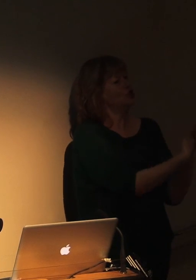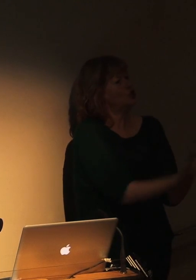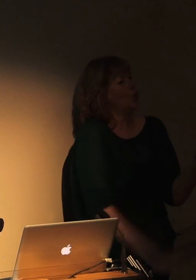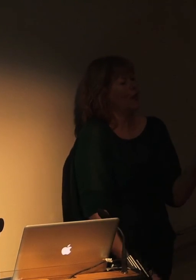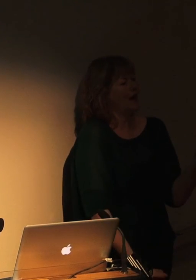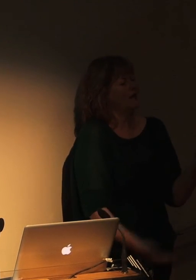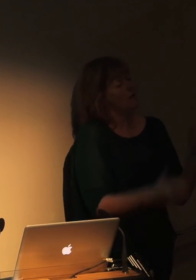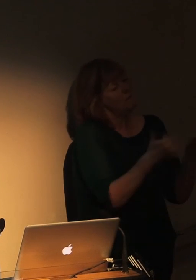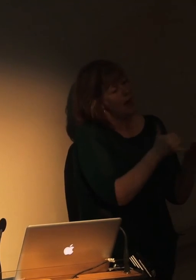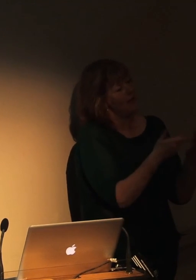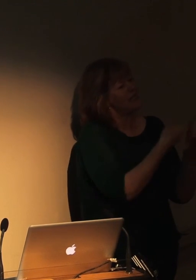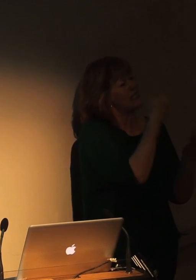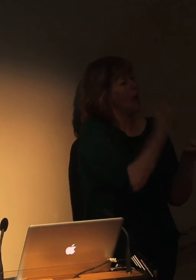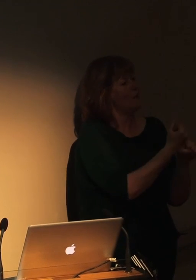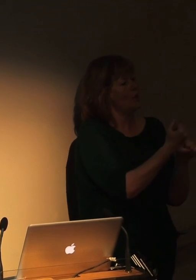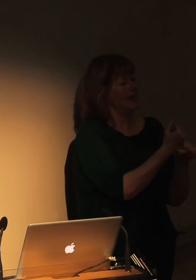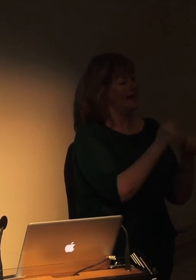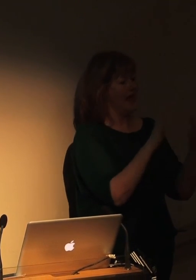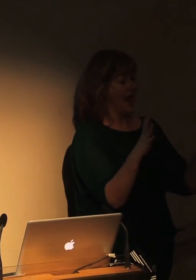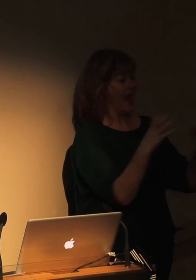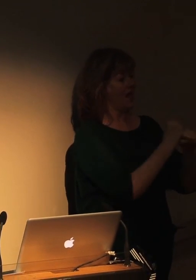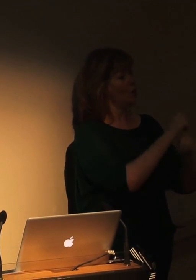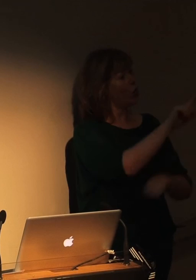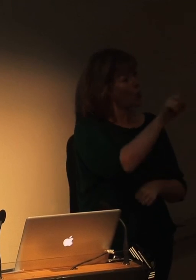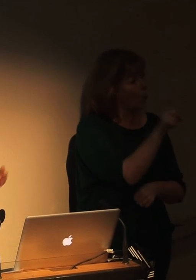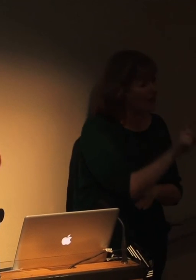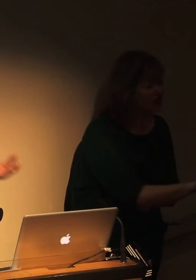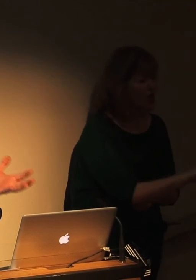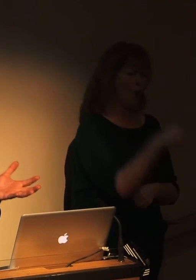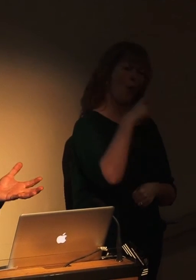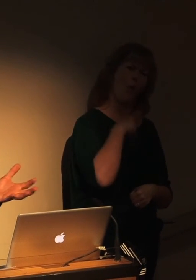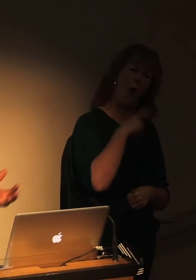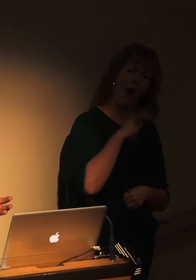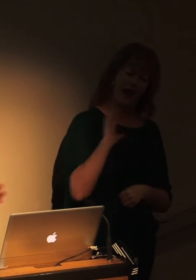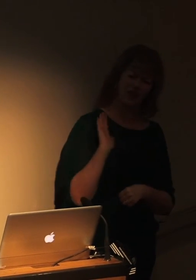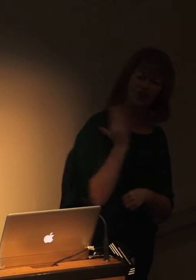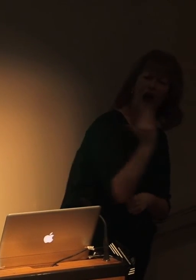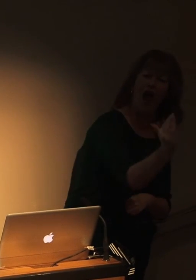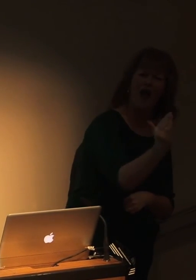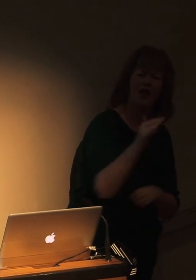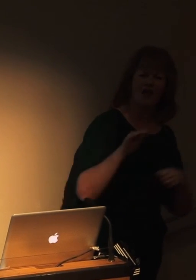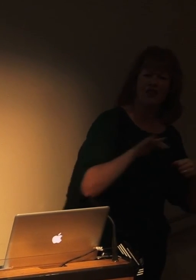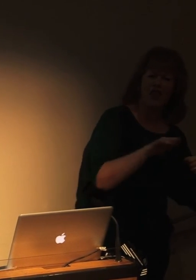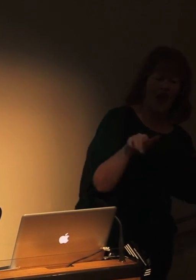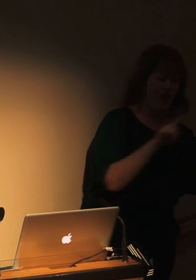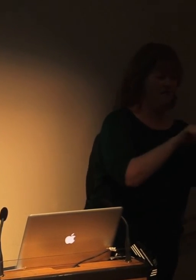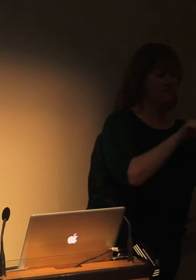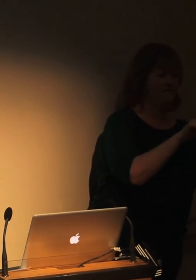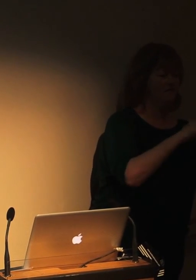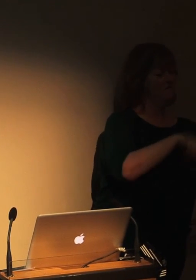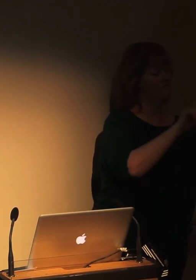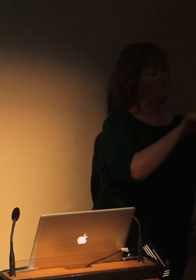it's often a question, which is what the story is about. You know, why is the shark there? And then we spend the entire middle of the story